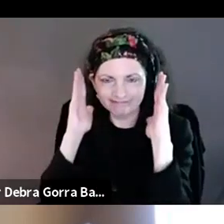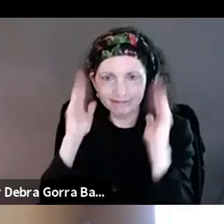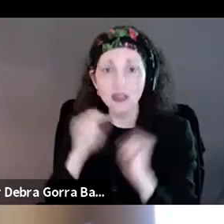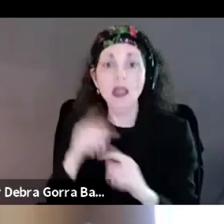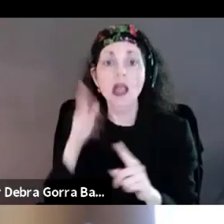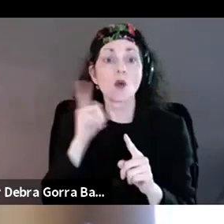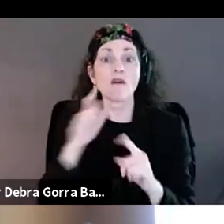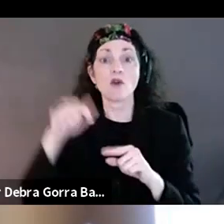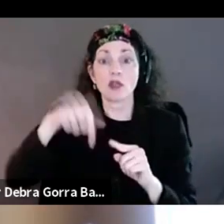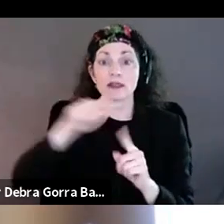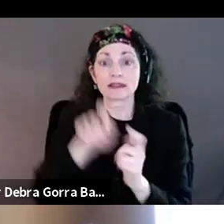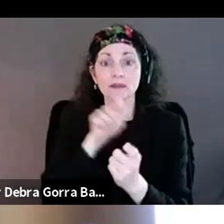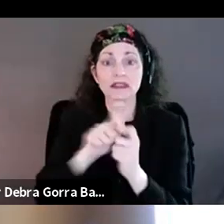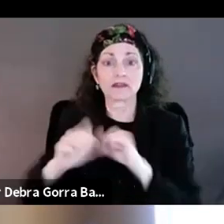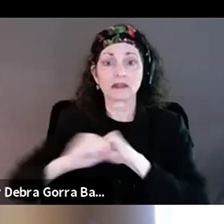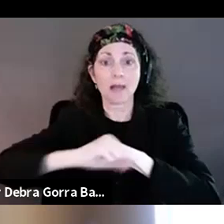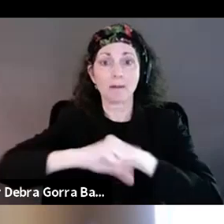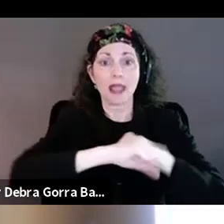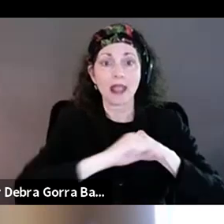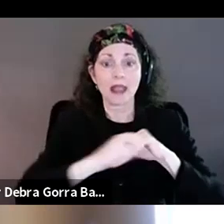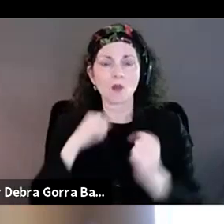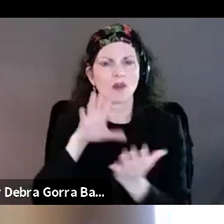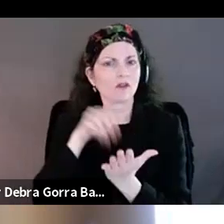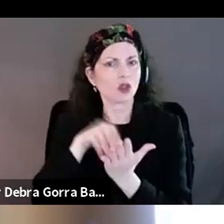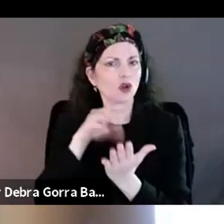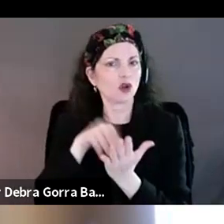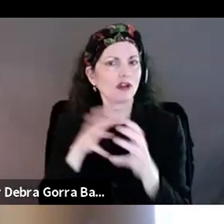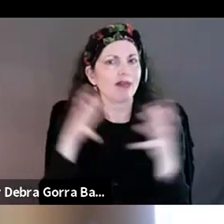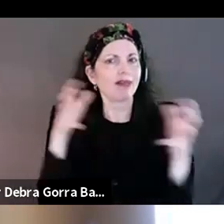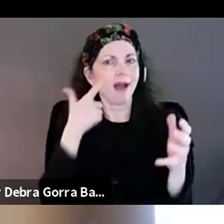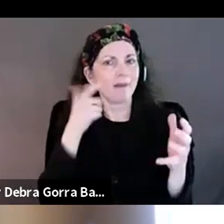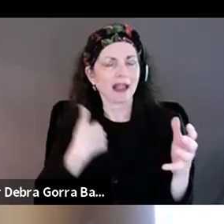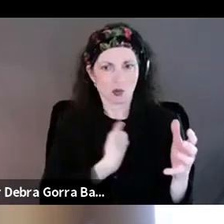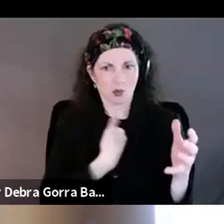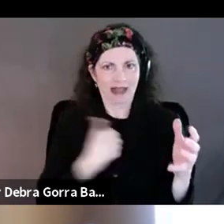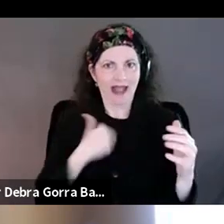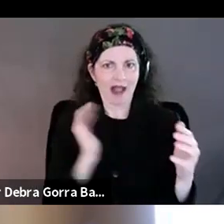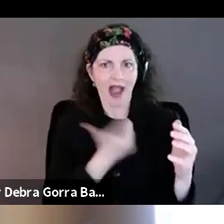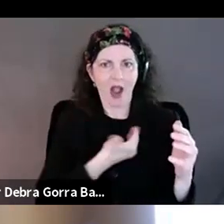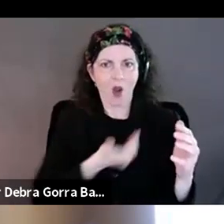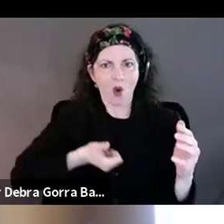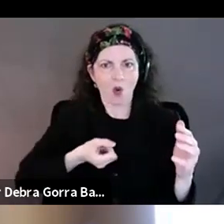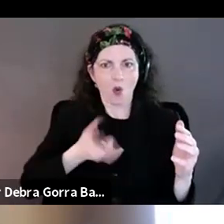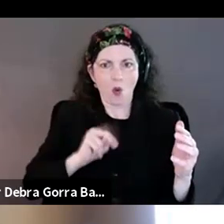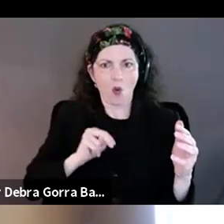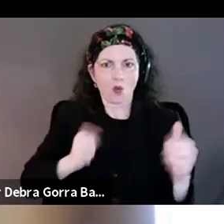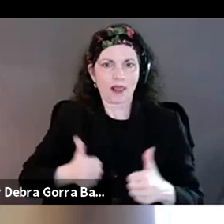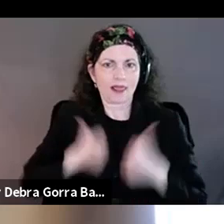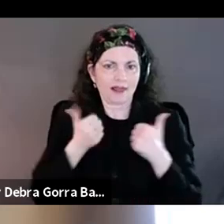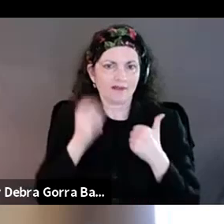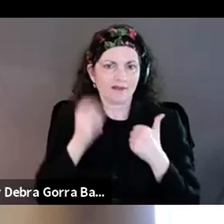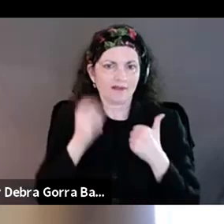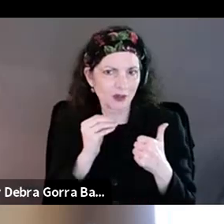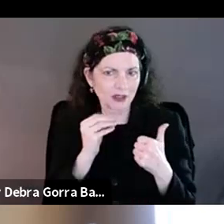we've learned a lot because we only come with our own lived experiences. So it's listening to each other and coming together, um, cross